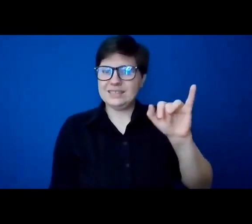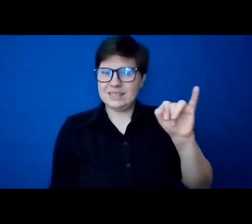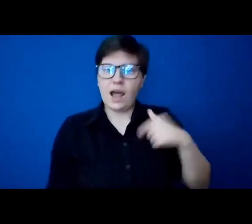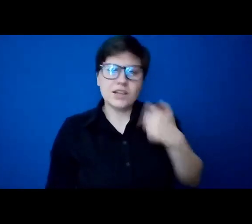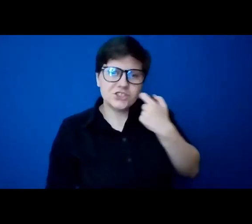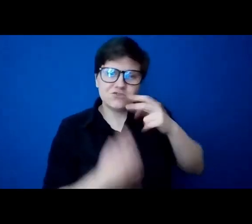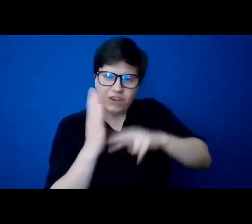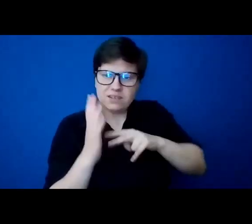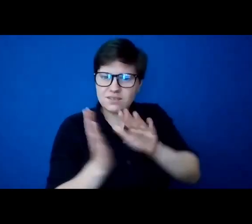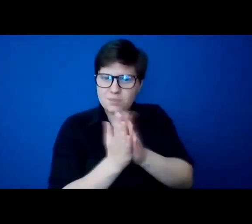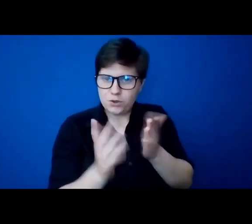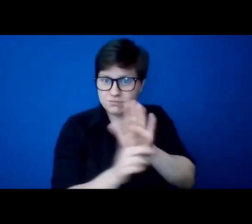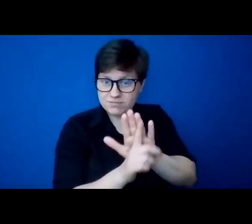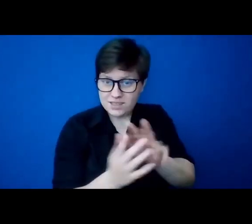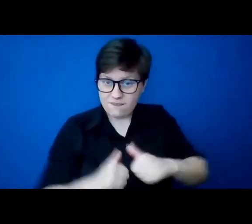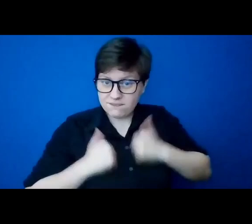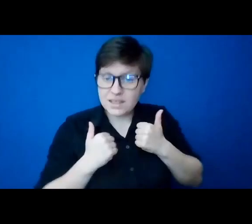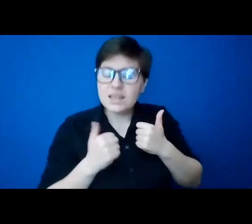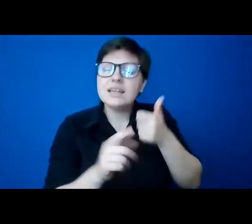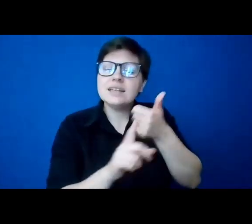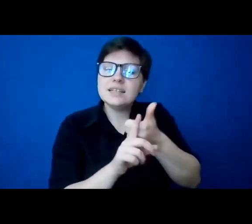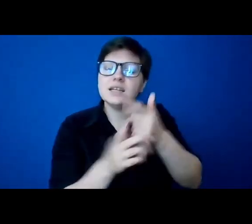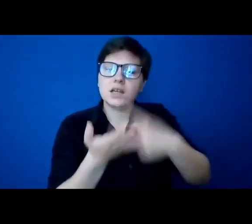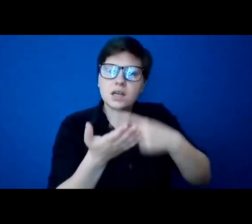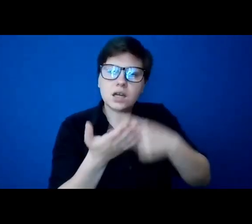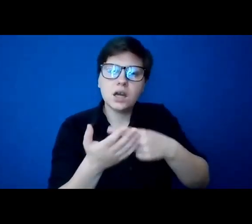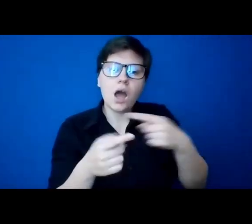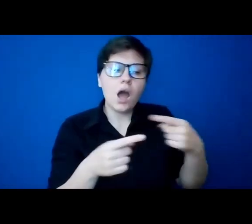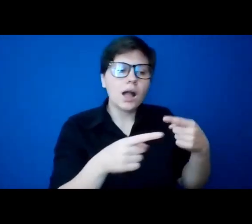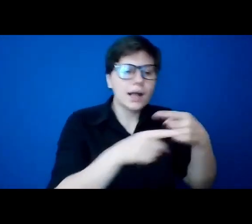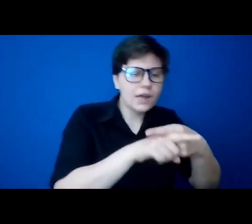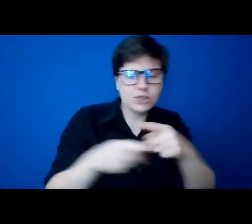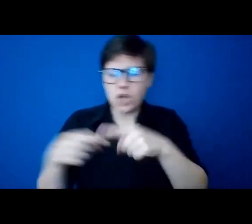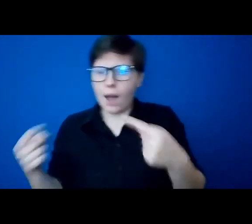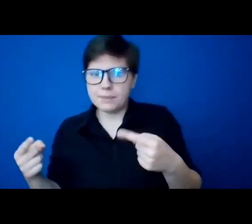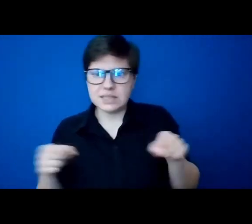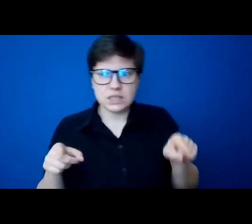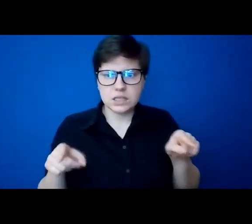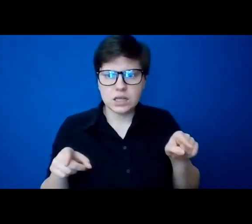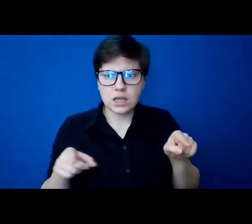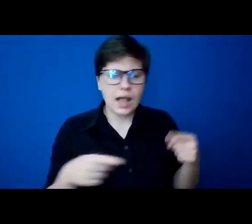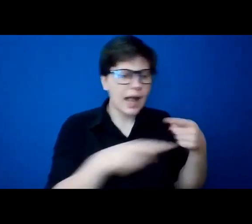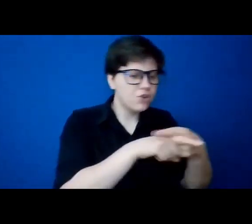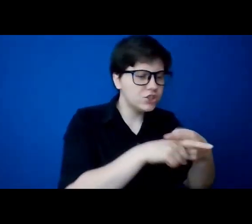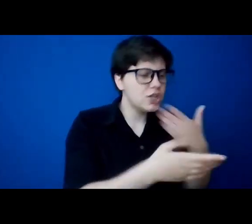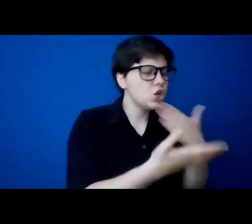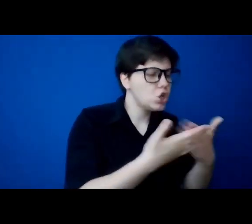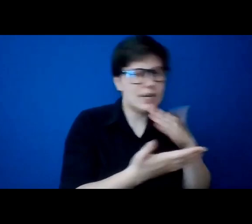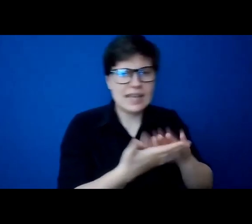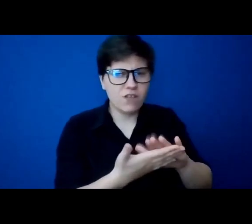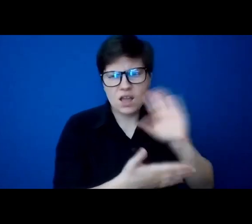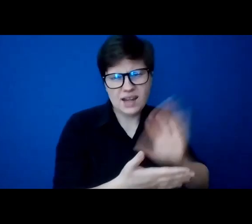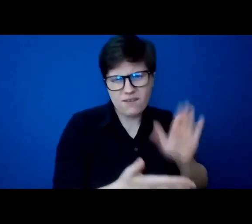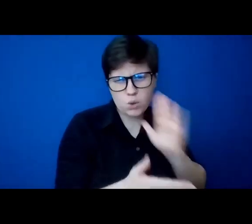life. He talked about the difference between contradictions and opposites. said, contradictions like good and evil will never live together.